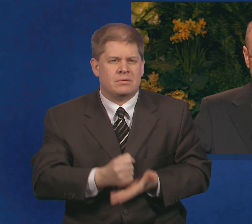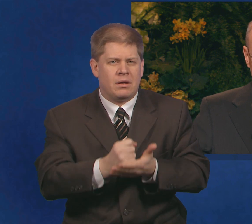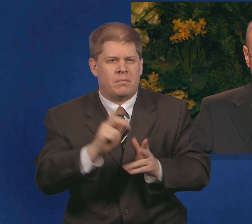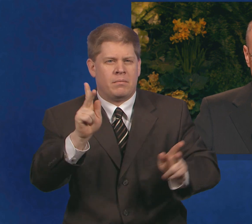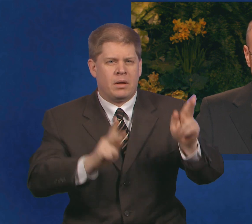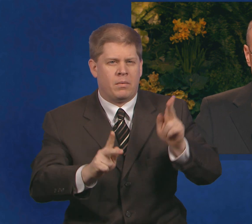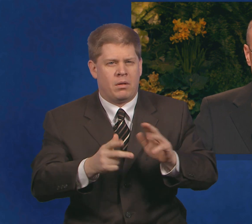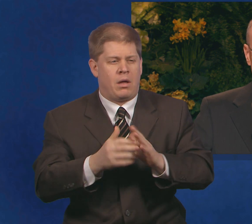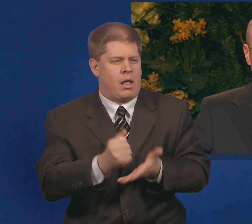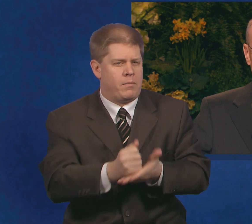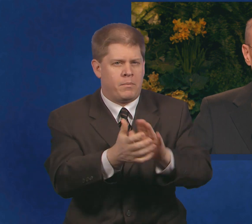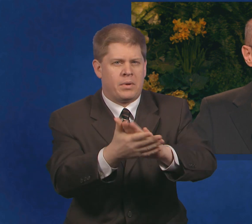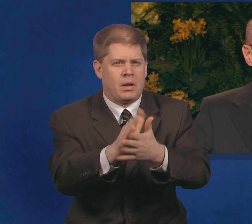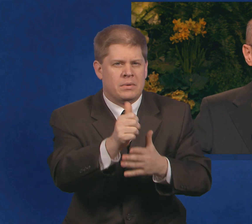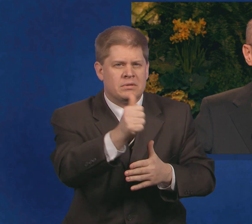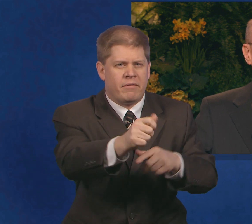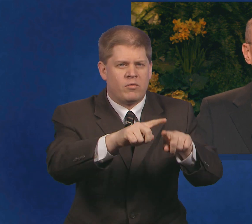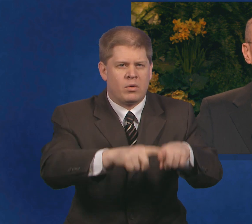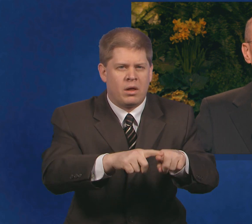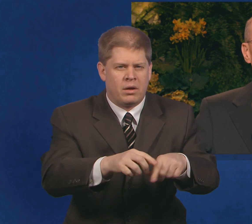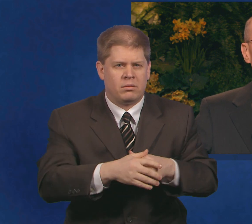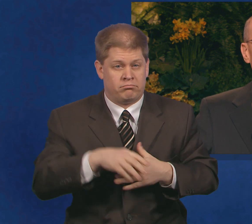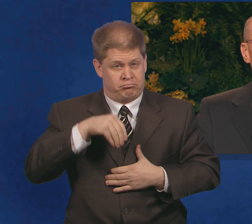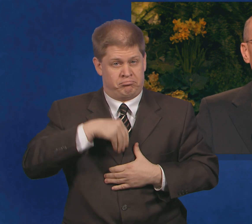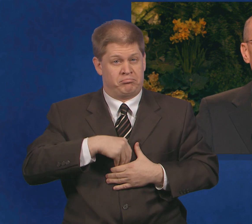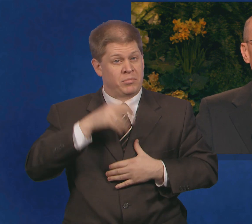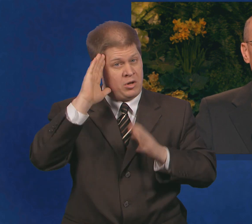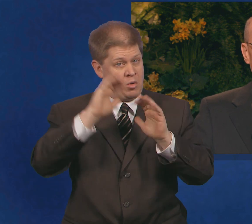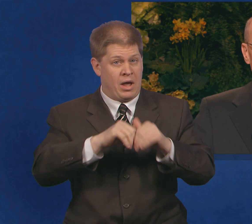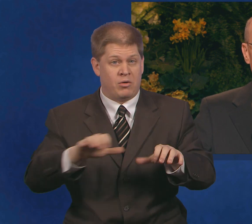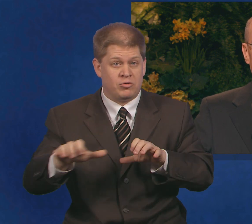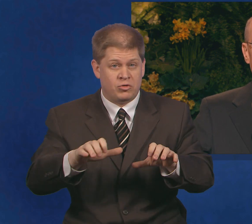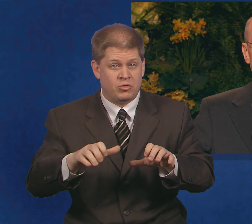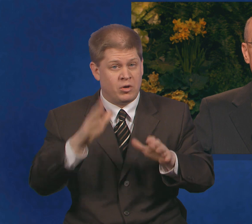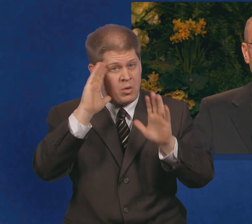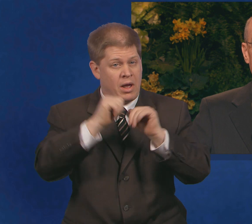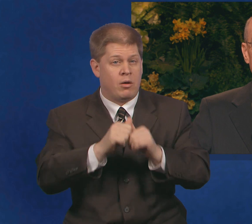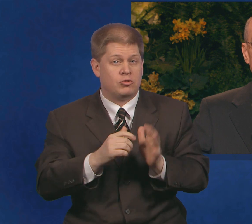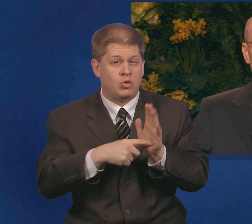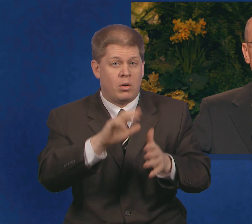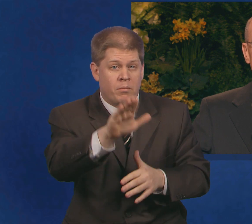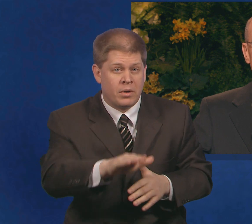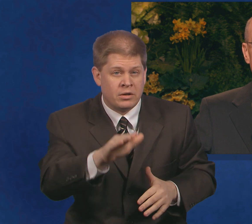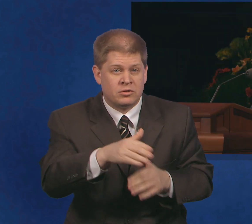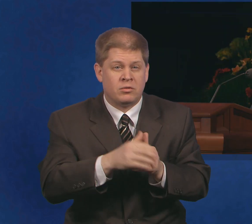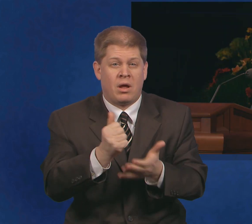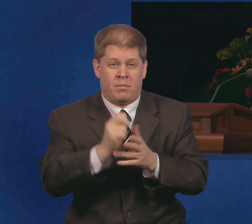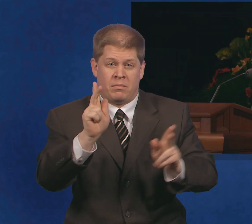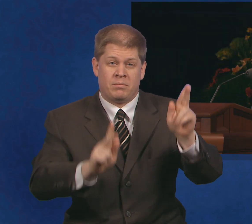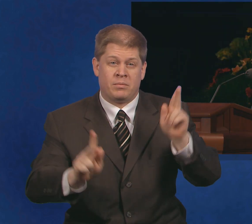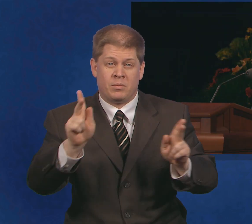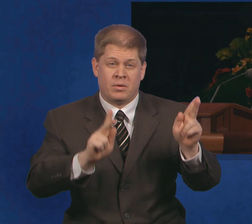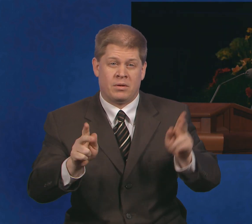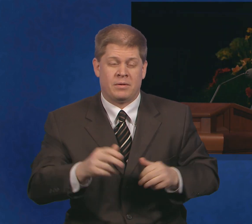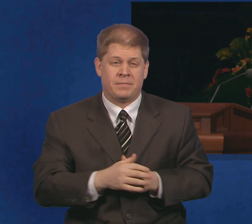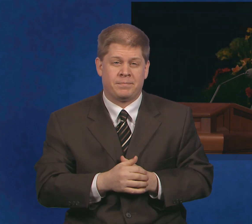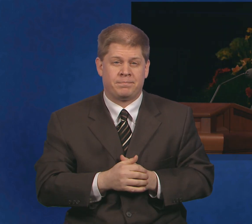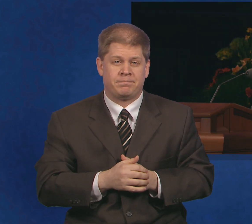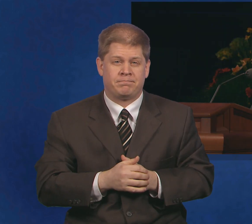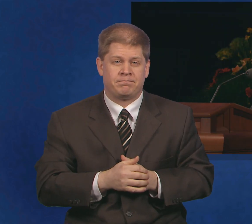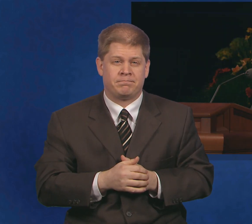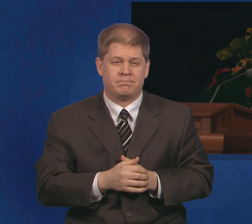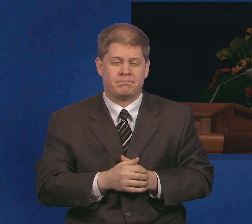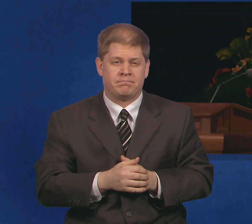feel compassion and we know how to act in the Lord's way to help. We celebrate